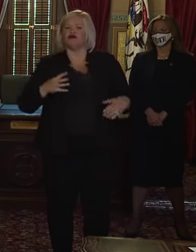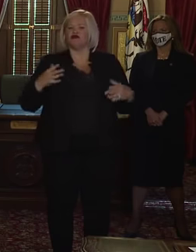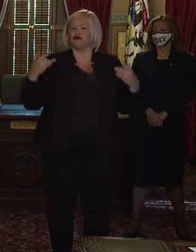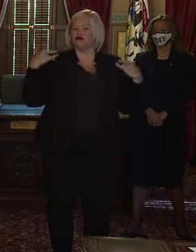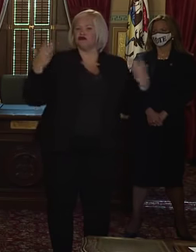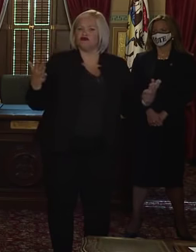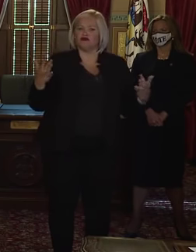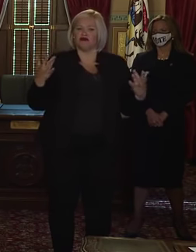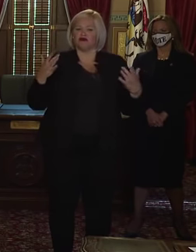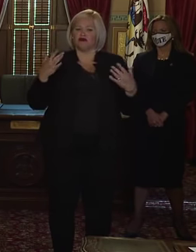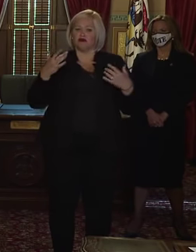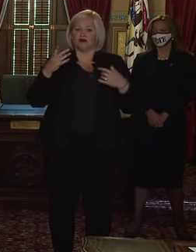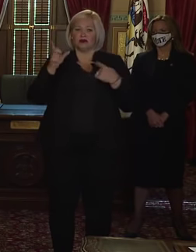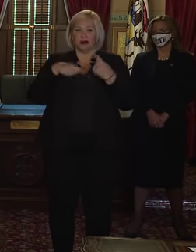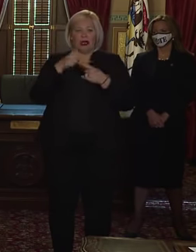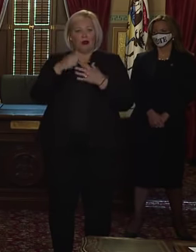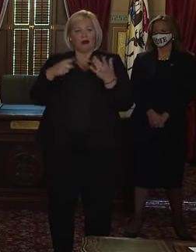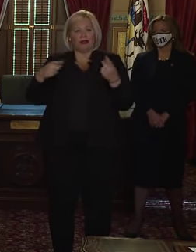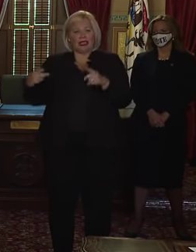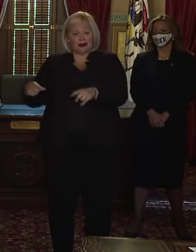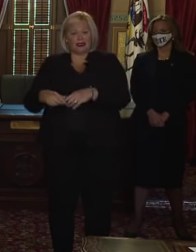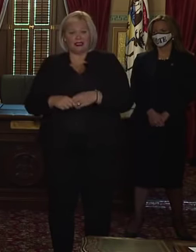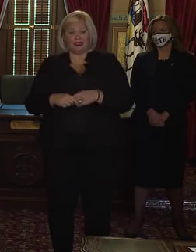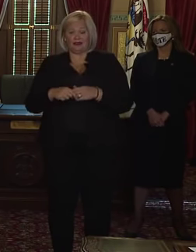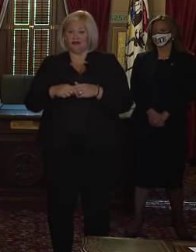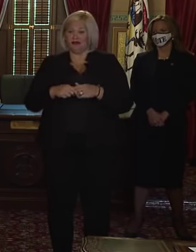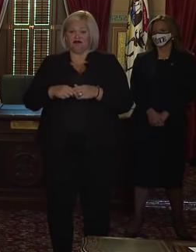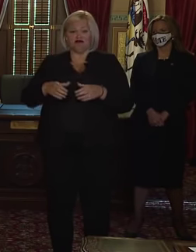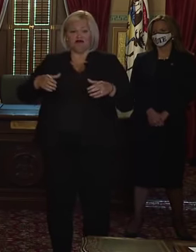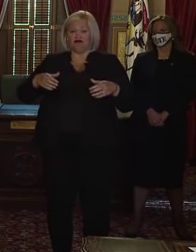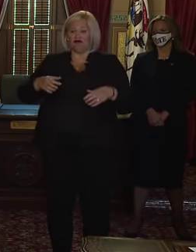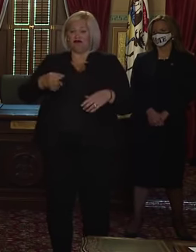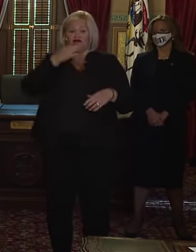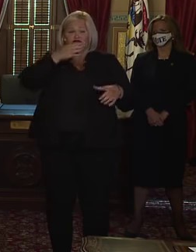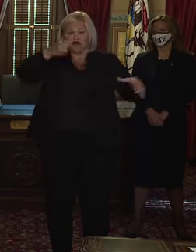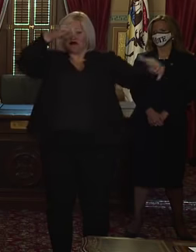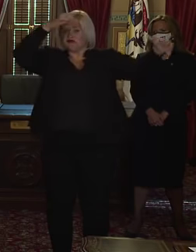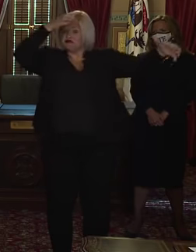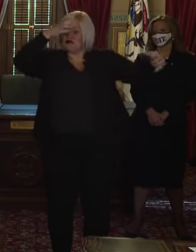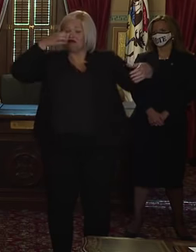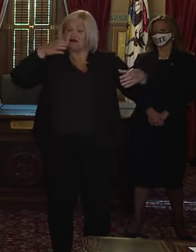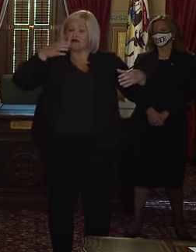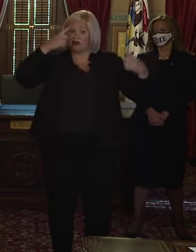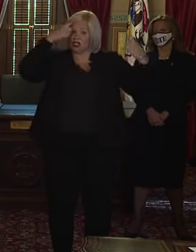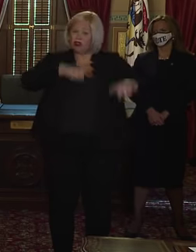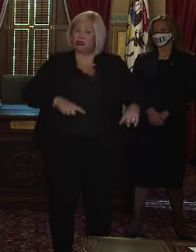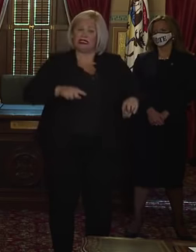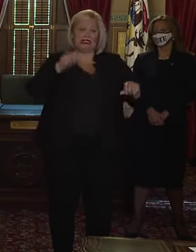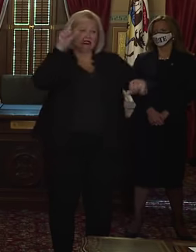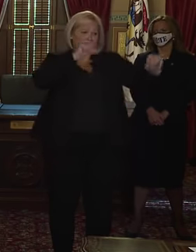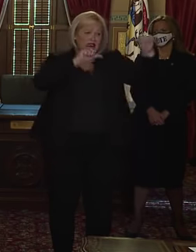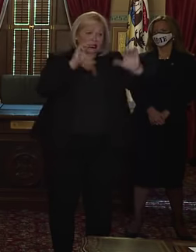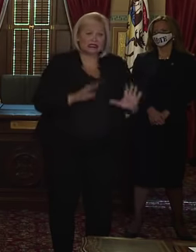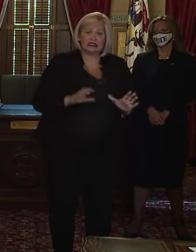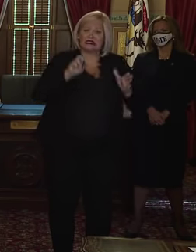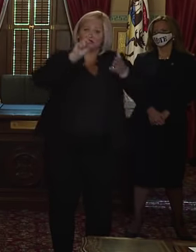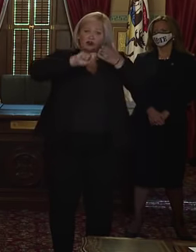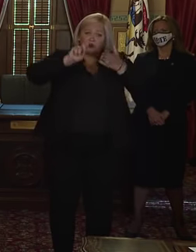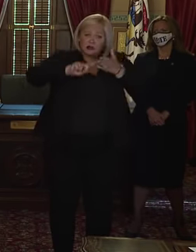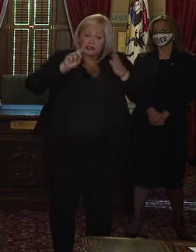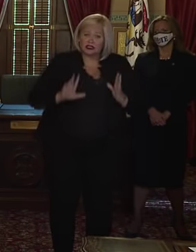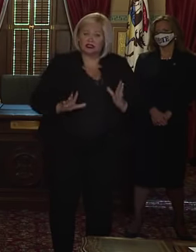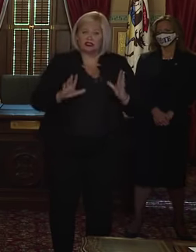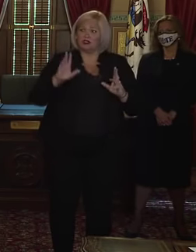that we are up against. Experts agree. Our public health experts, every scientist who